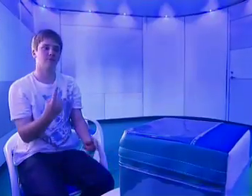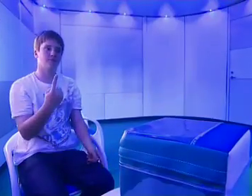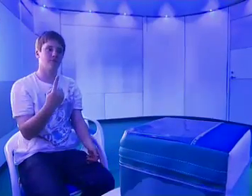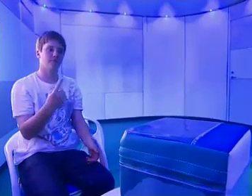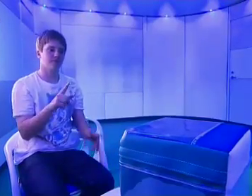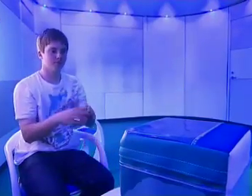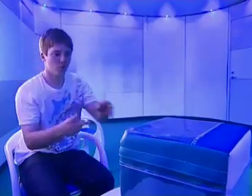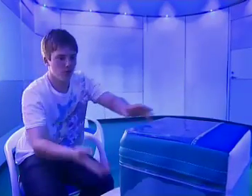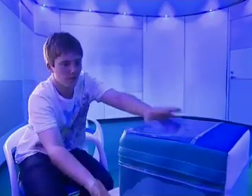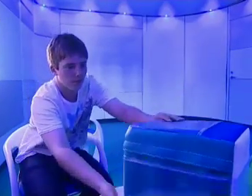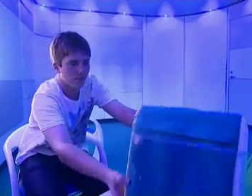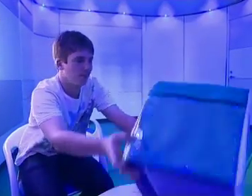There's one and a different one.